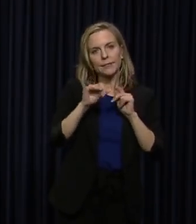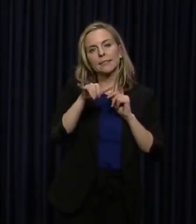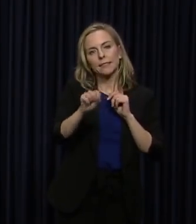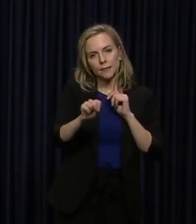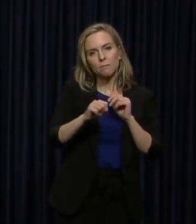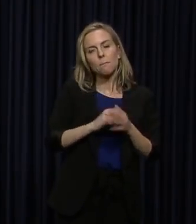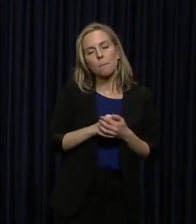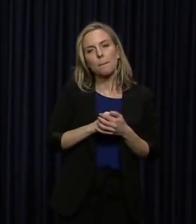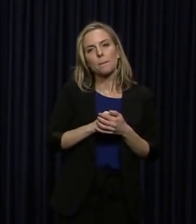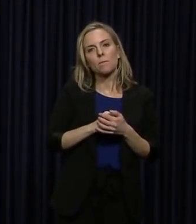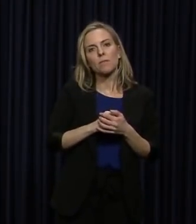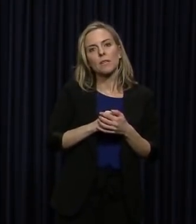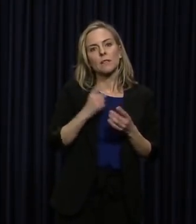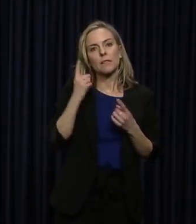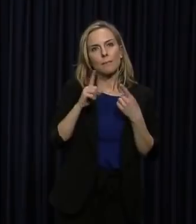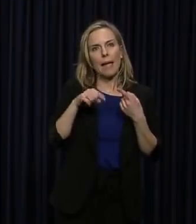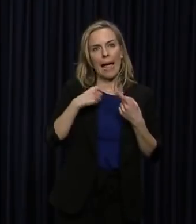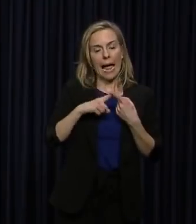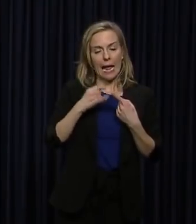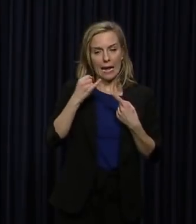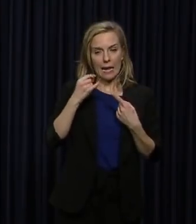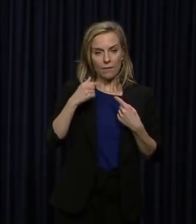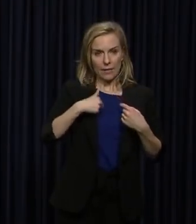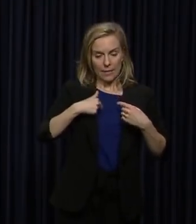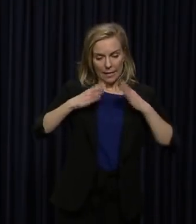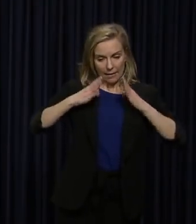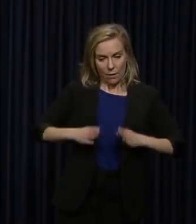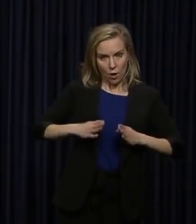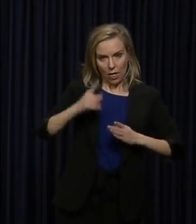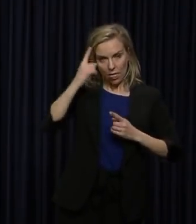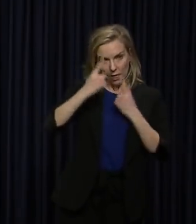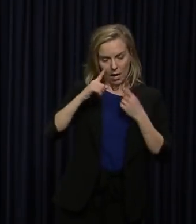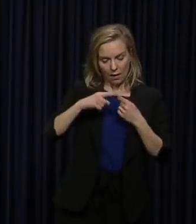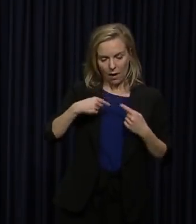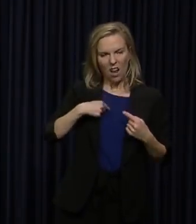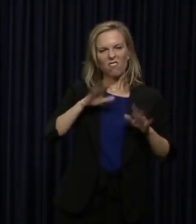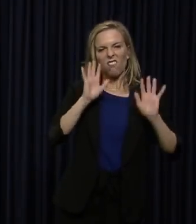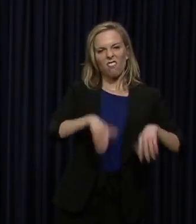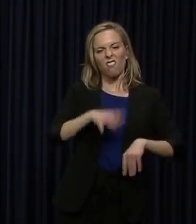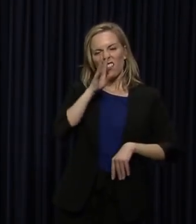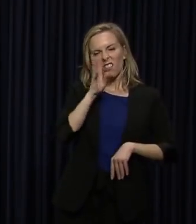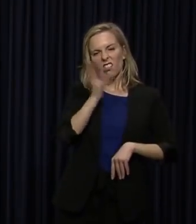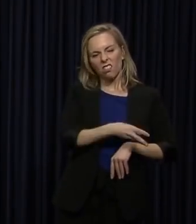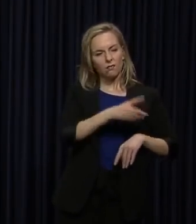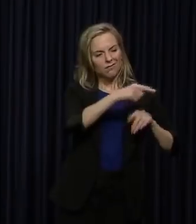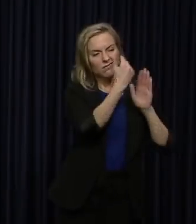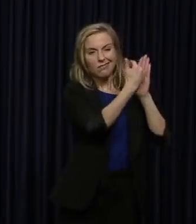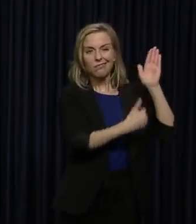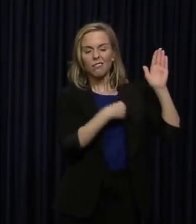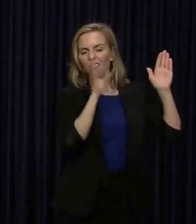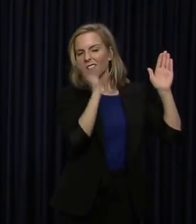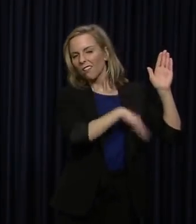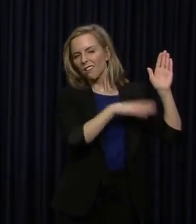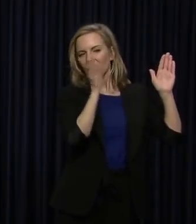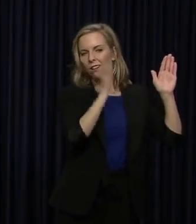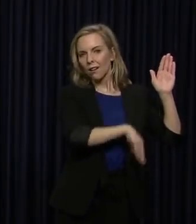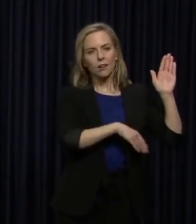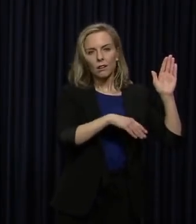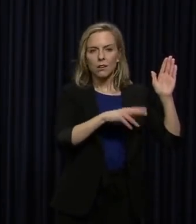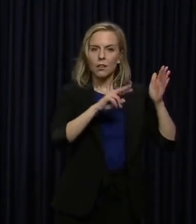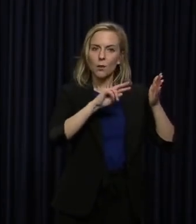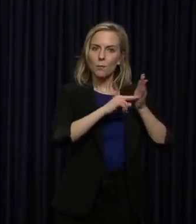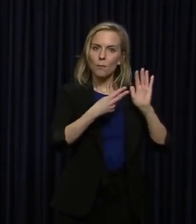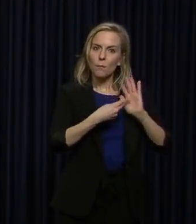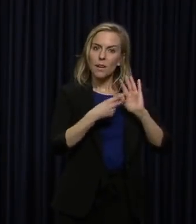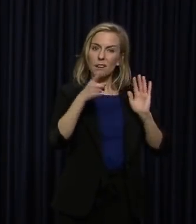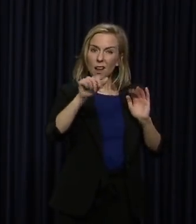think about the ramifications as an individual if you're not following this guidance. It's probably somebody else's loved one